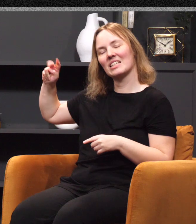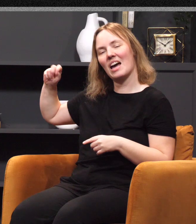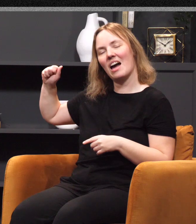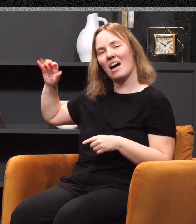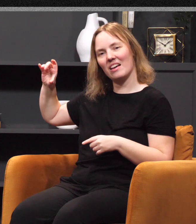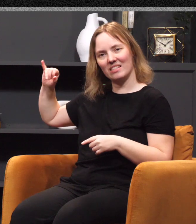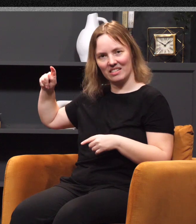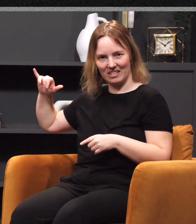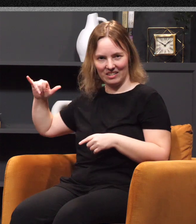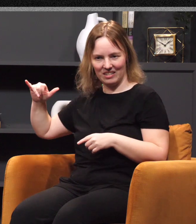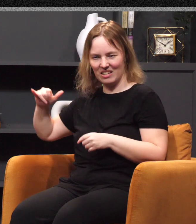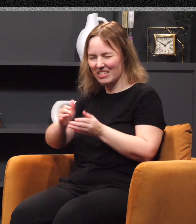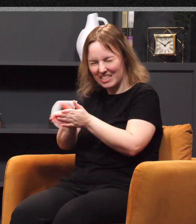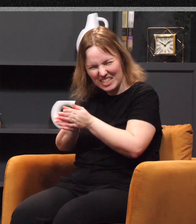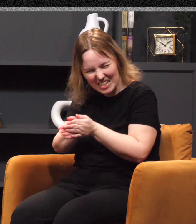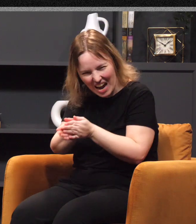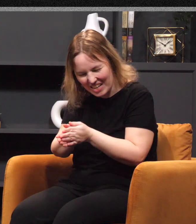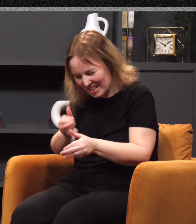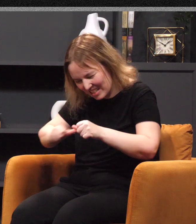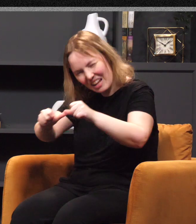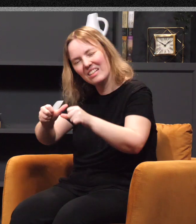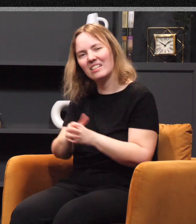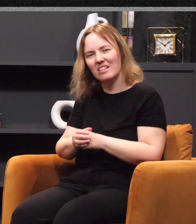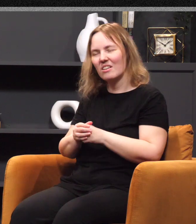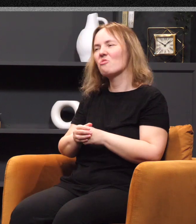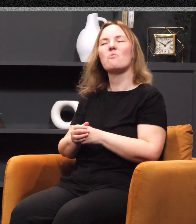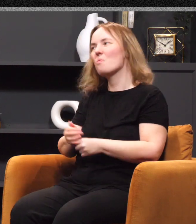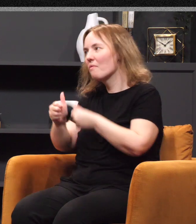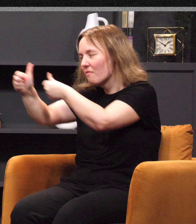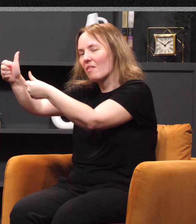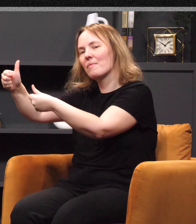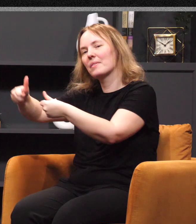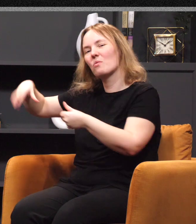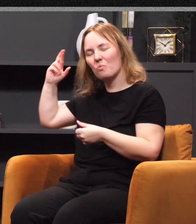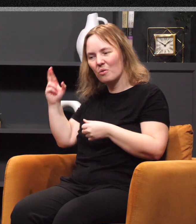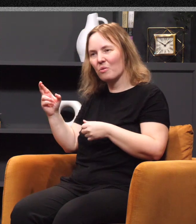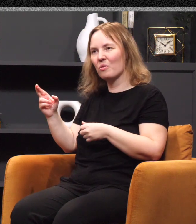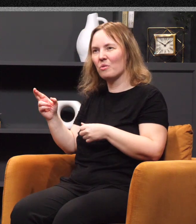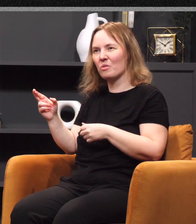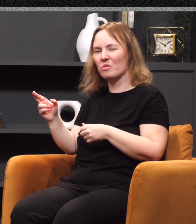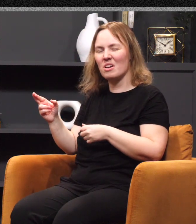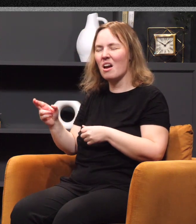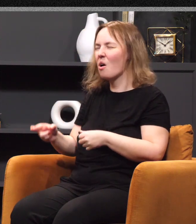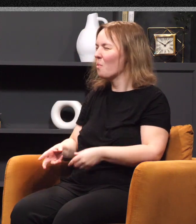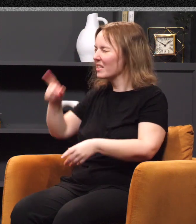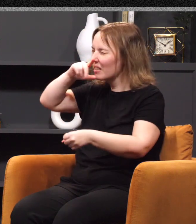Tenacity. God is looking for tenacious people who will follow him. You look at Ruth. She was absolutely unwavering in her